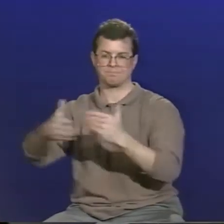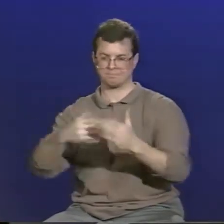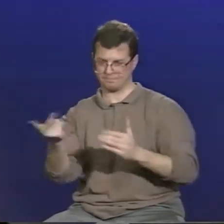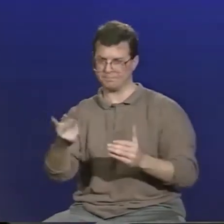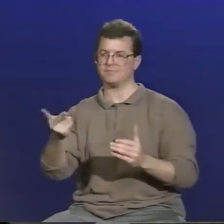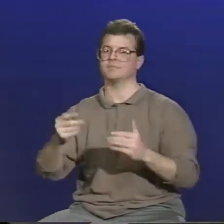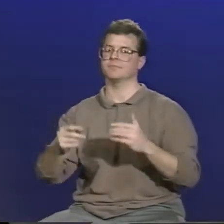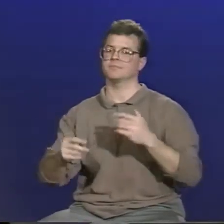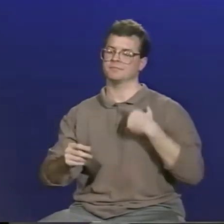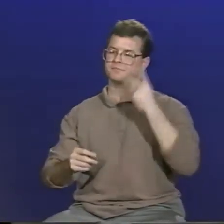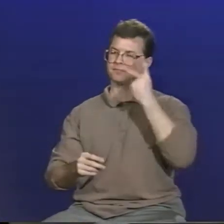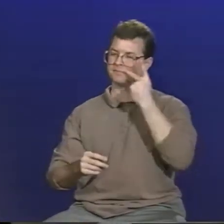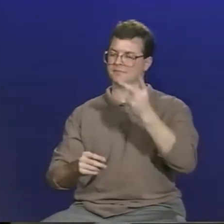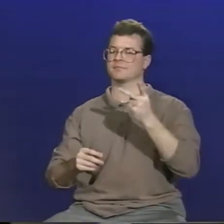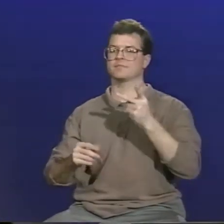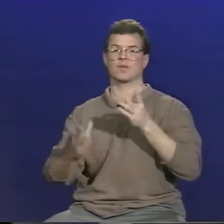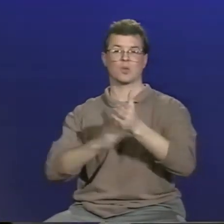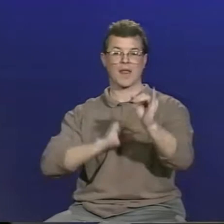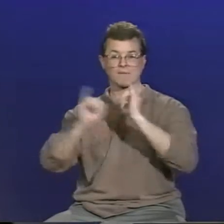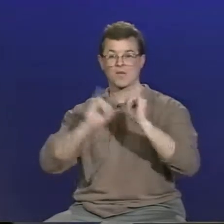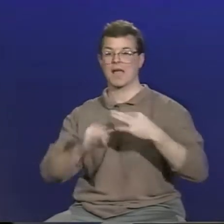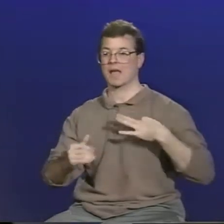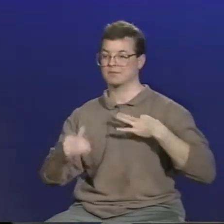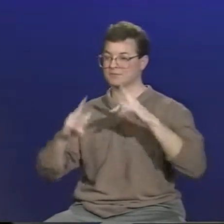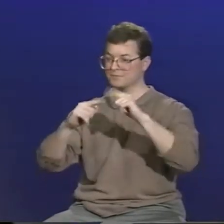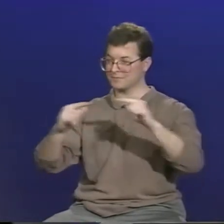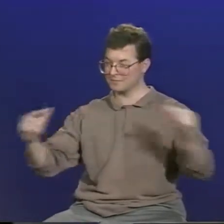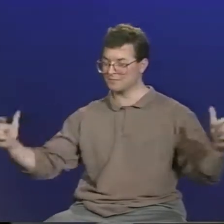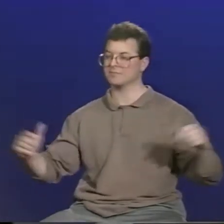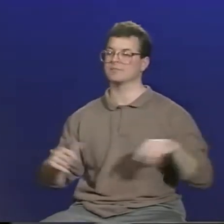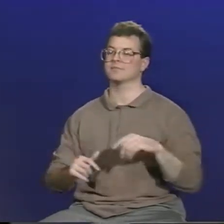hearing. And I will address the topic of literacy in the deaf community later on.